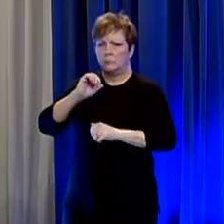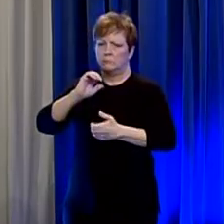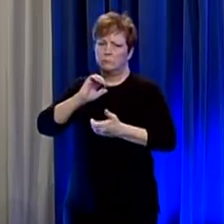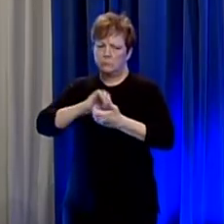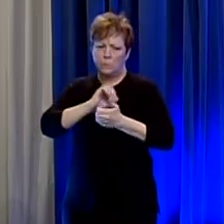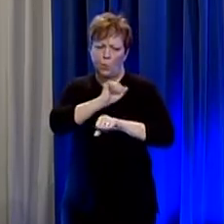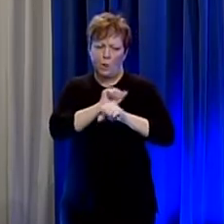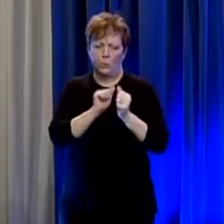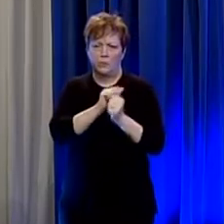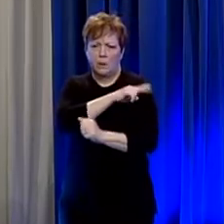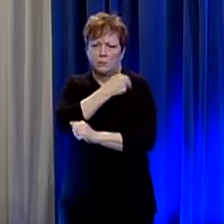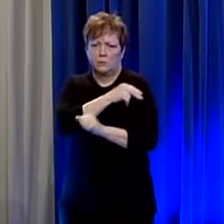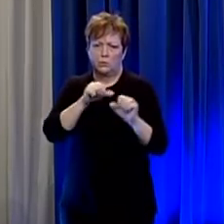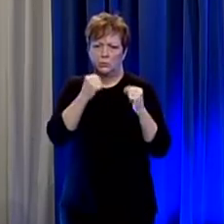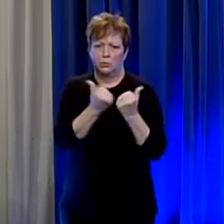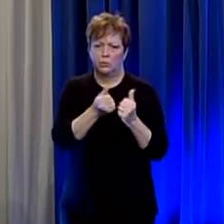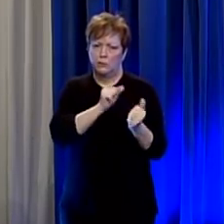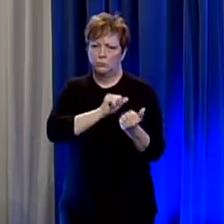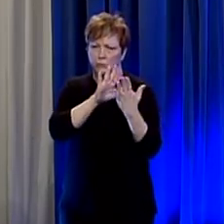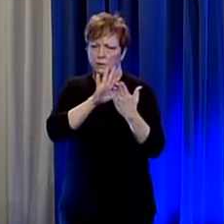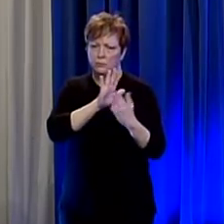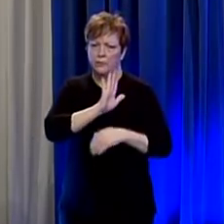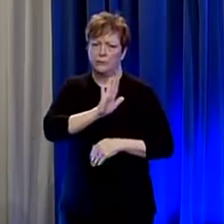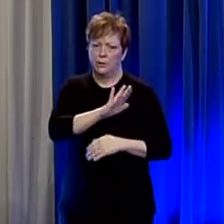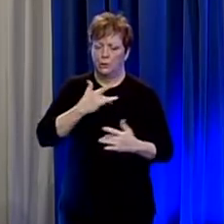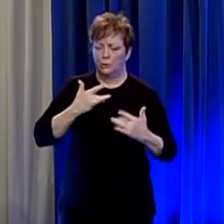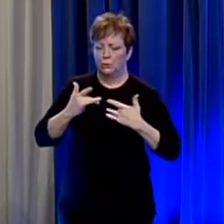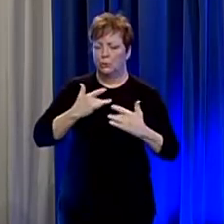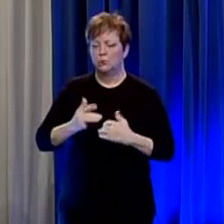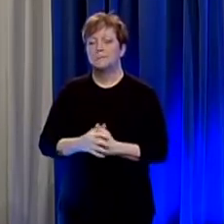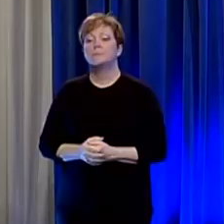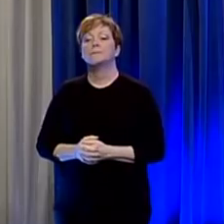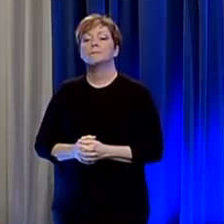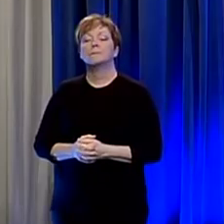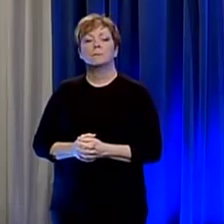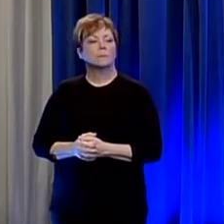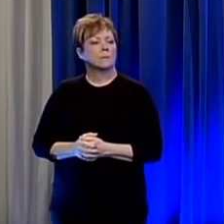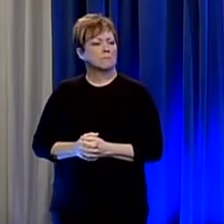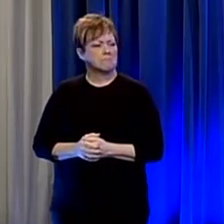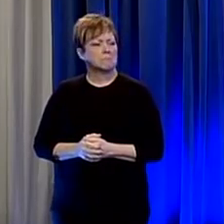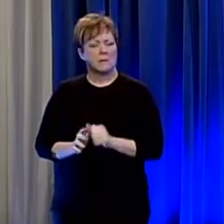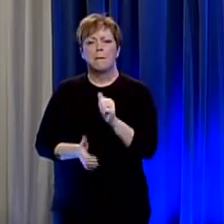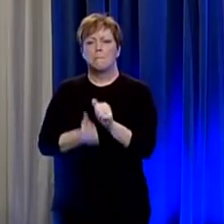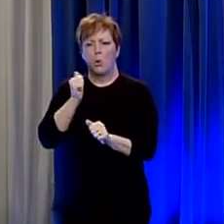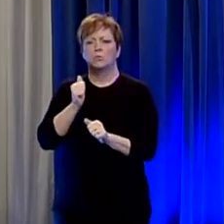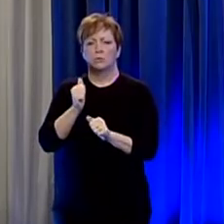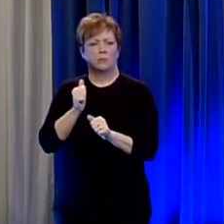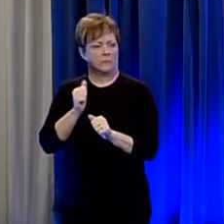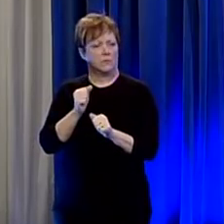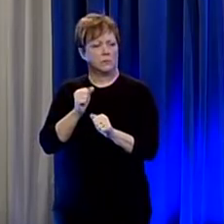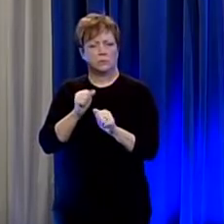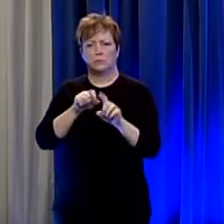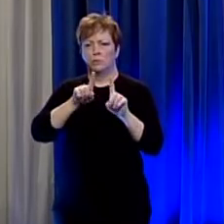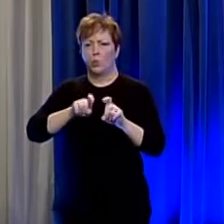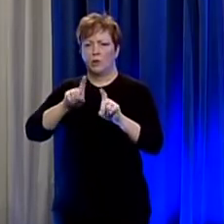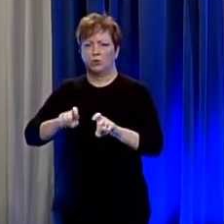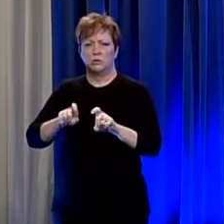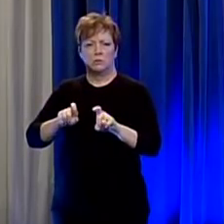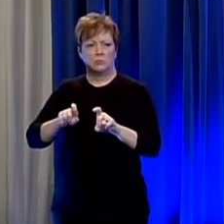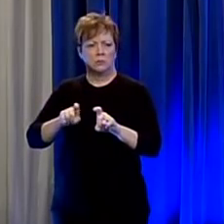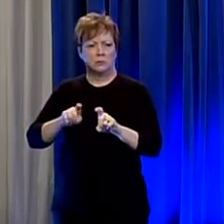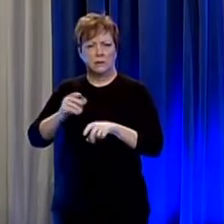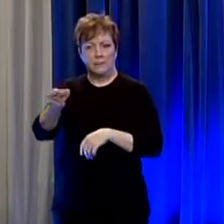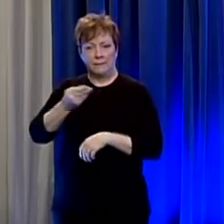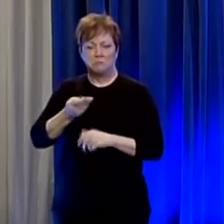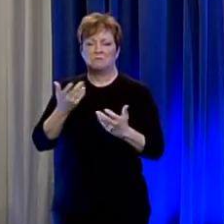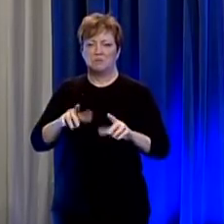to address that so those are most of the uh i covered the majority i think of the submitted questions and that's all the prepared comments